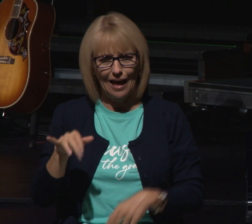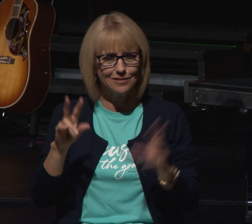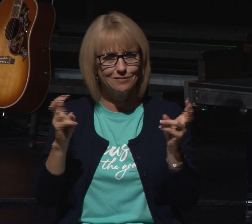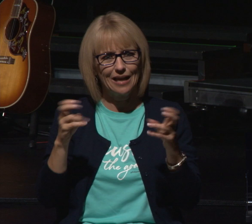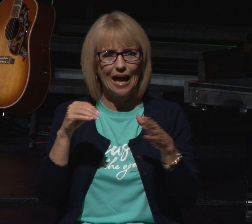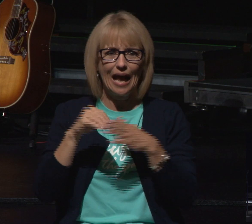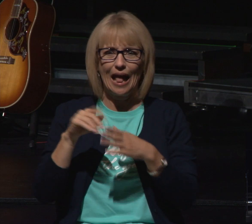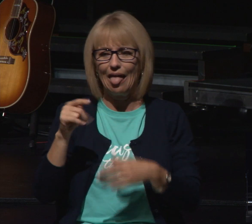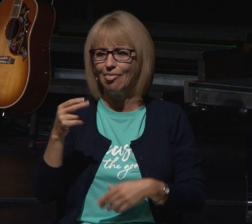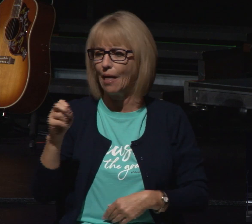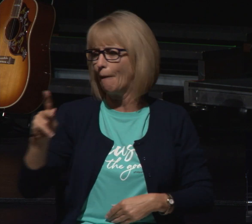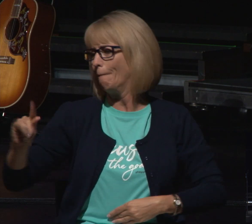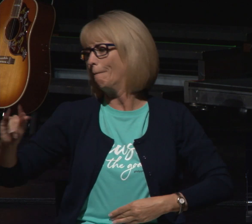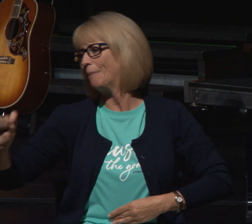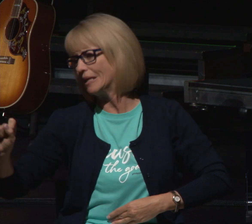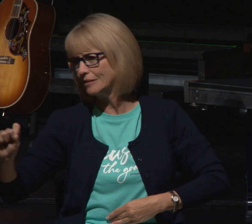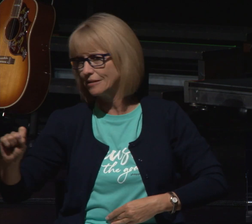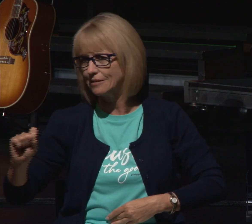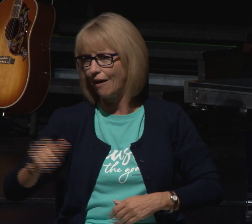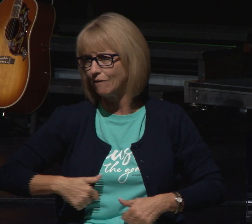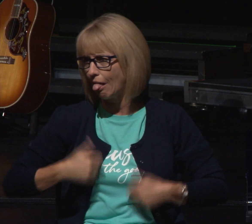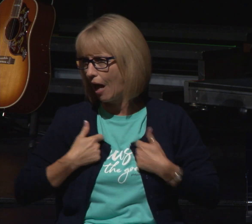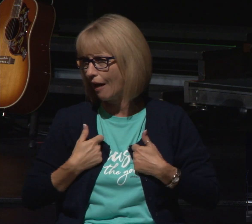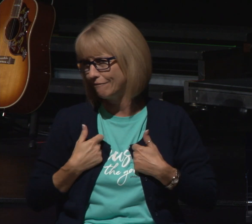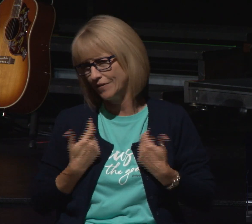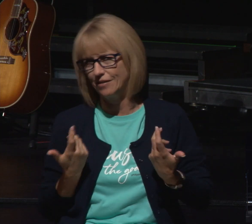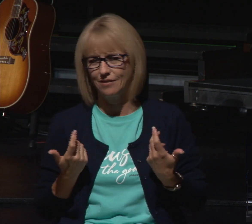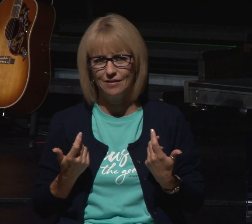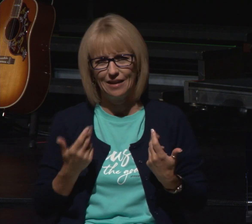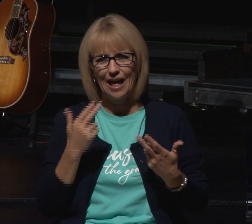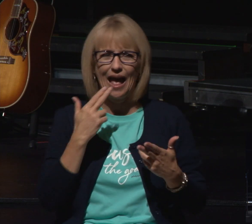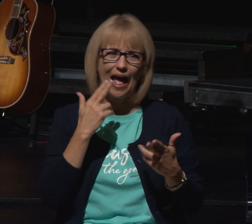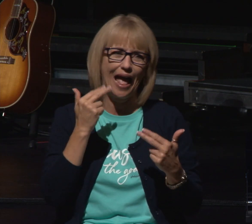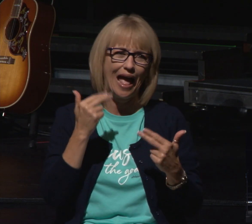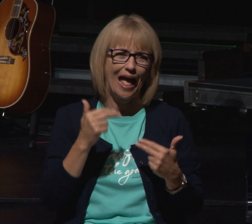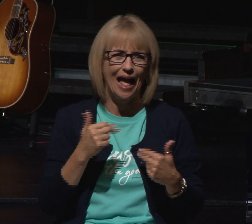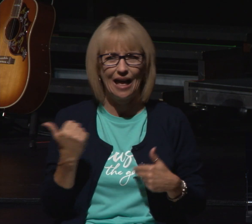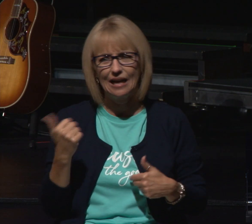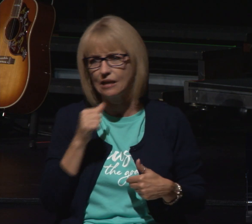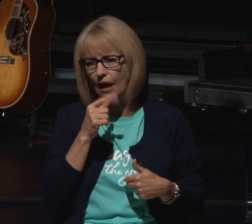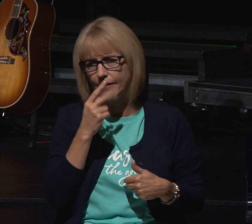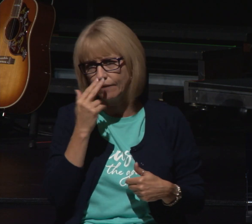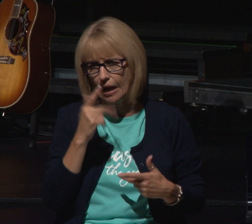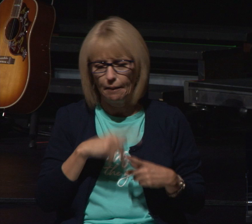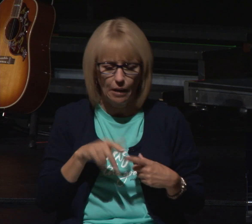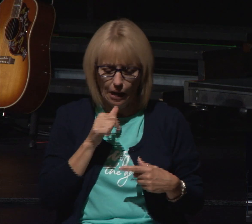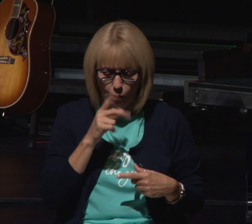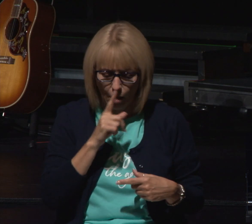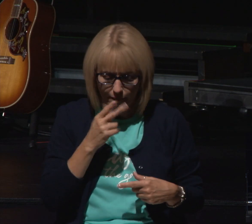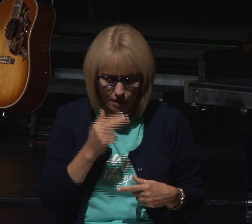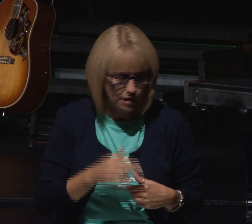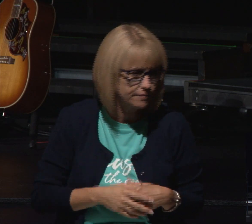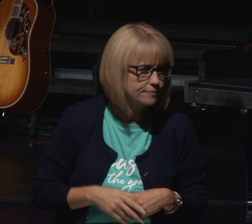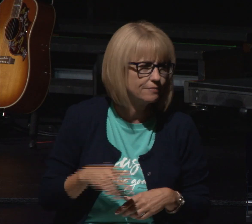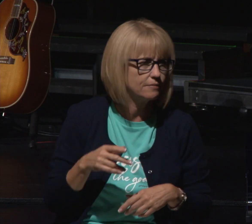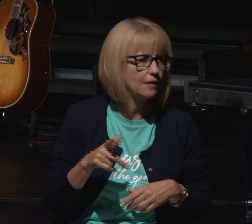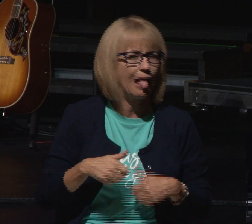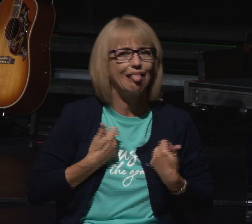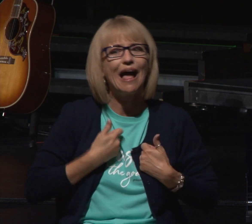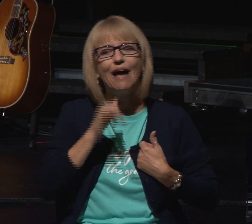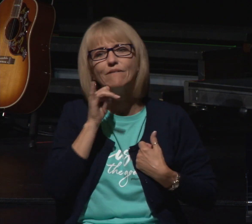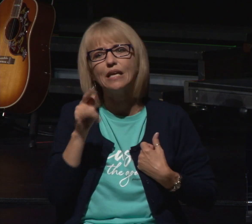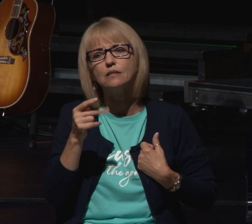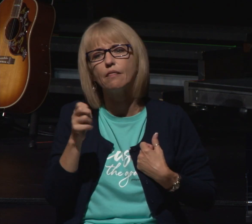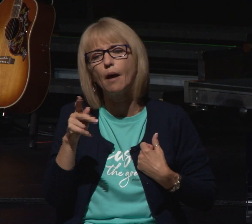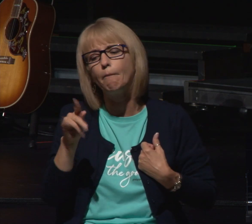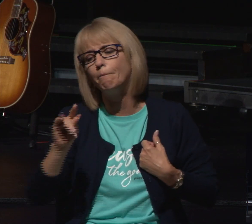pits of life think about that no that's that's roger's humor not mine so he's in the pit literally he's down here and